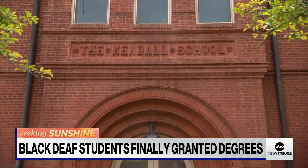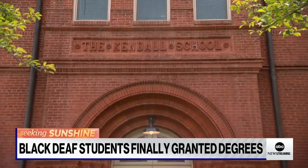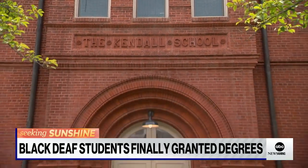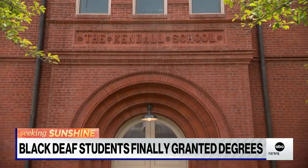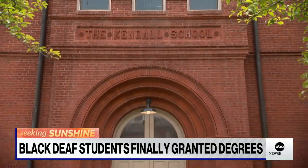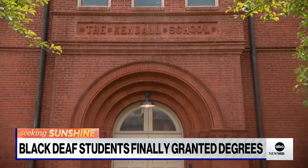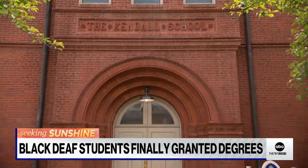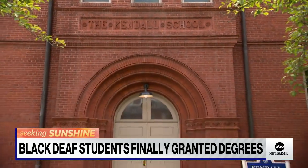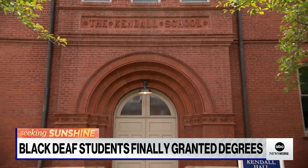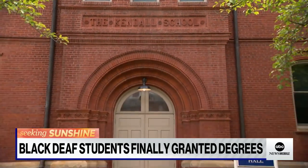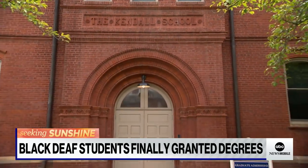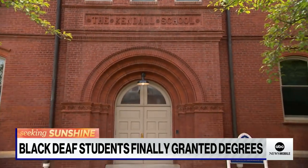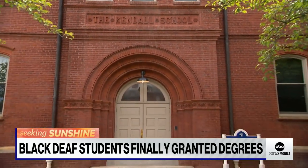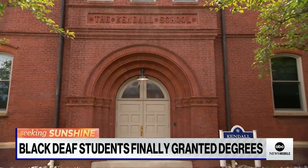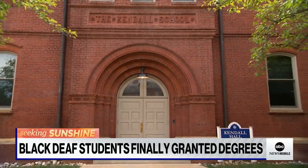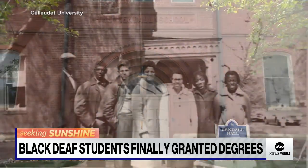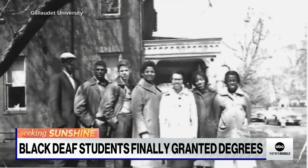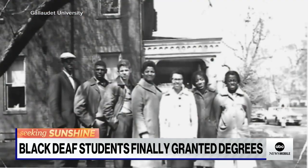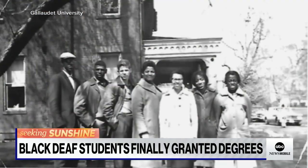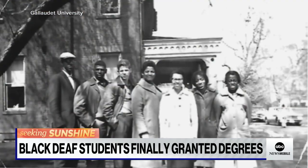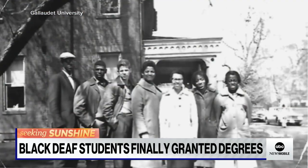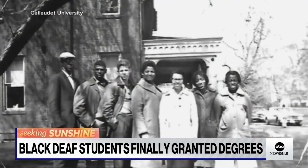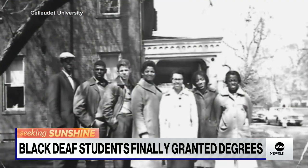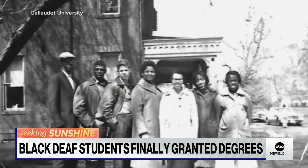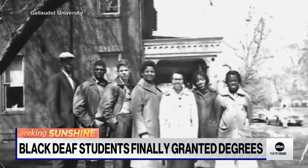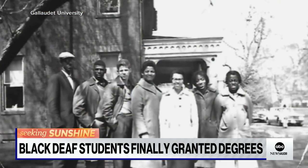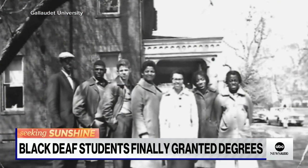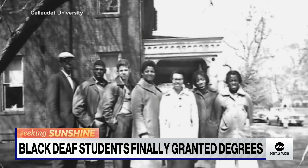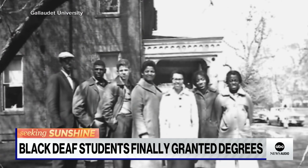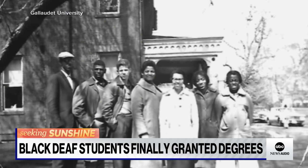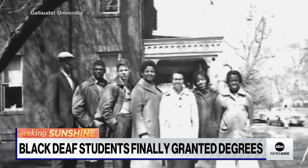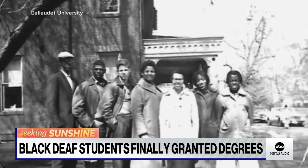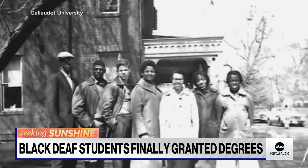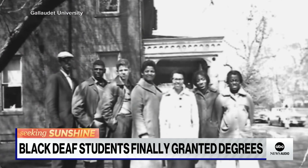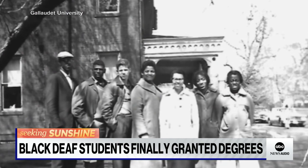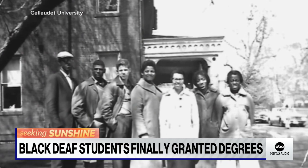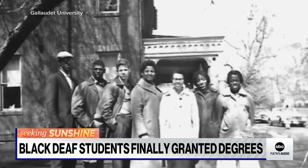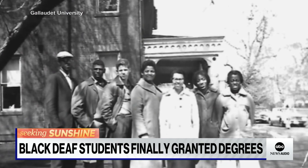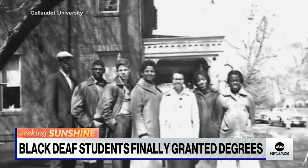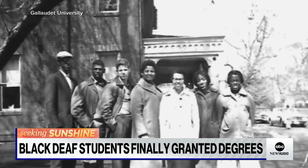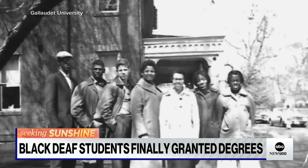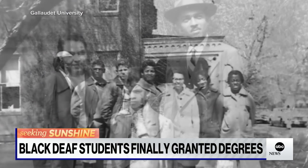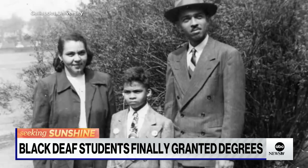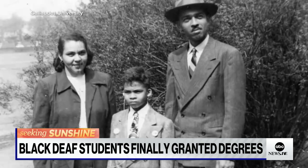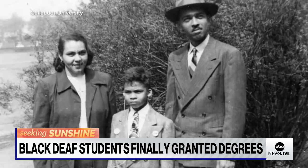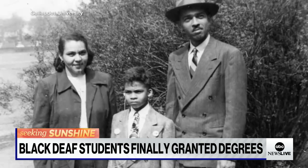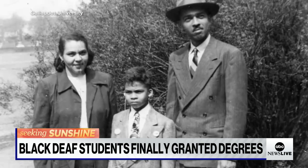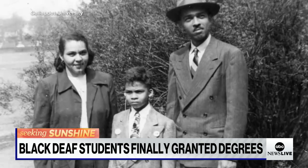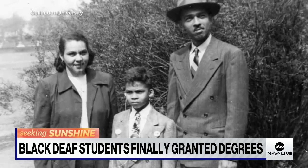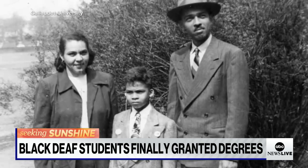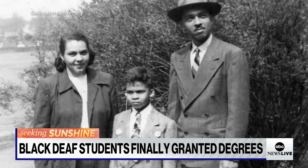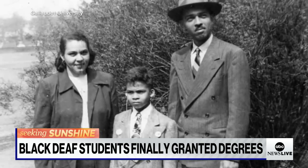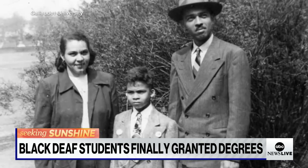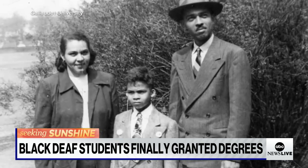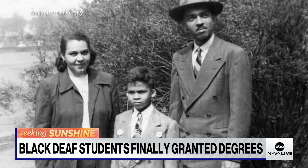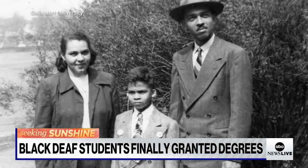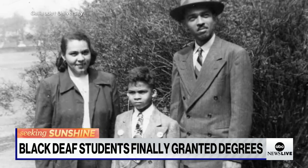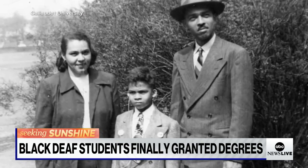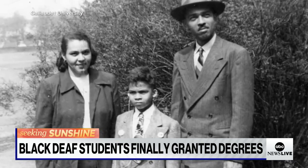school for black deaf students. This long-awaited graduation coming to life because of Kenneth's mother, Louise B. Miller, the hearing